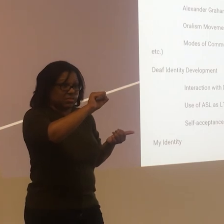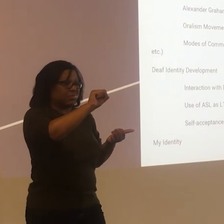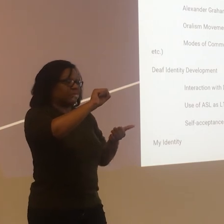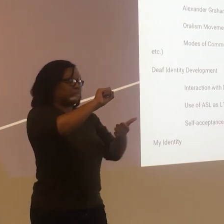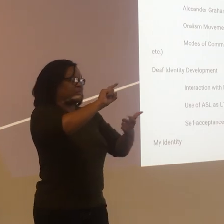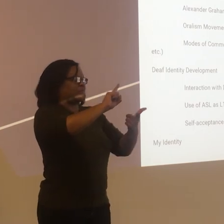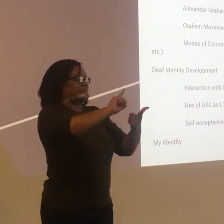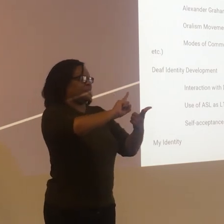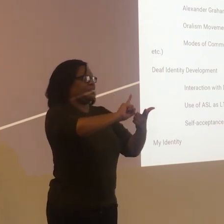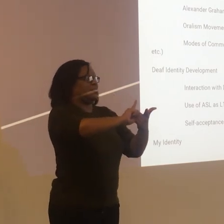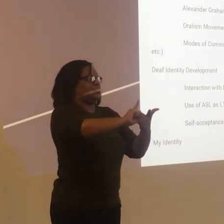ASLIS.